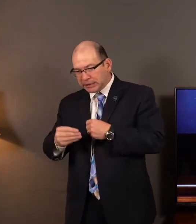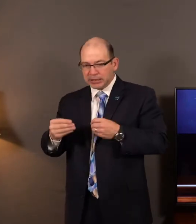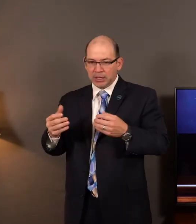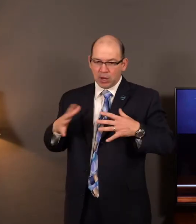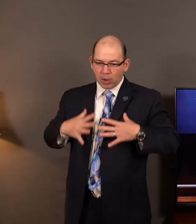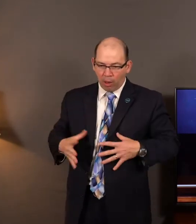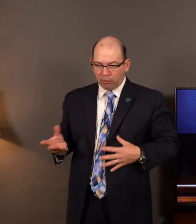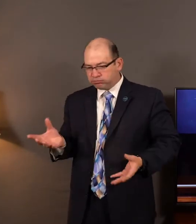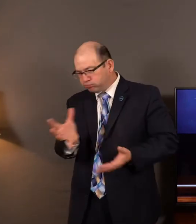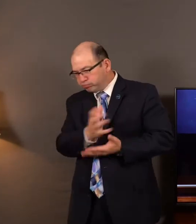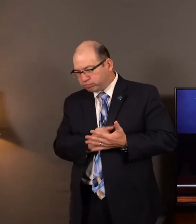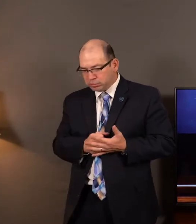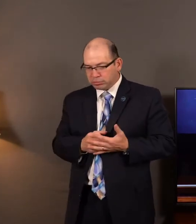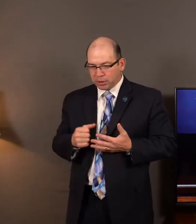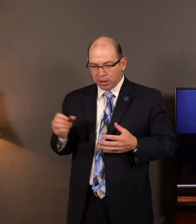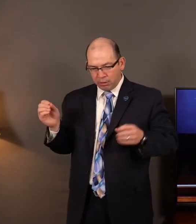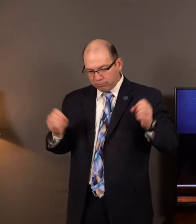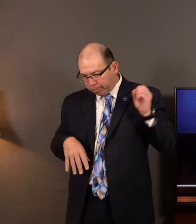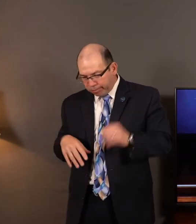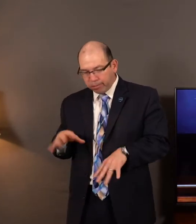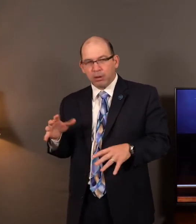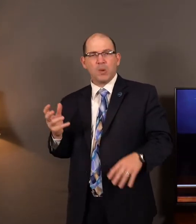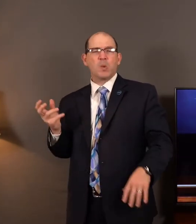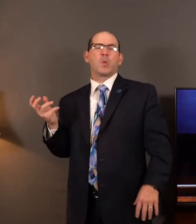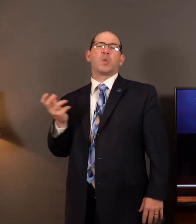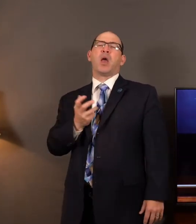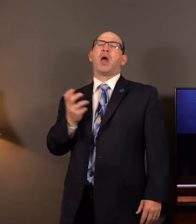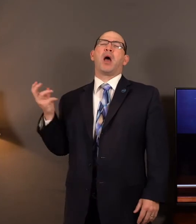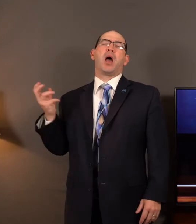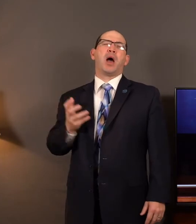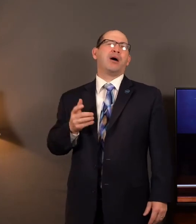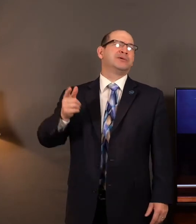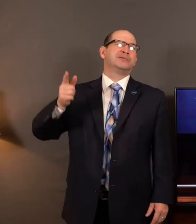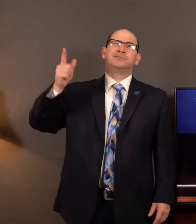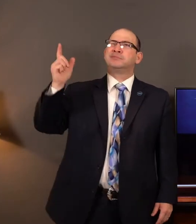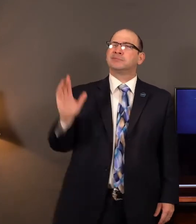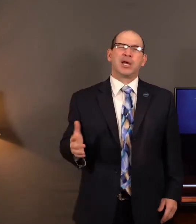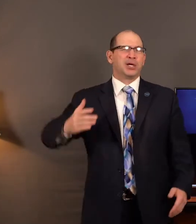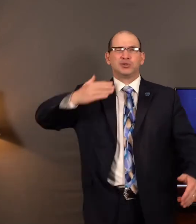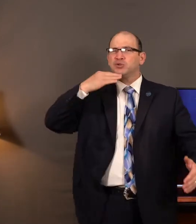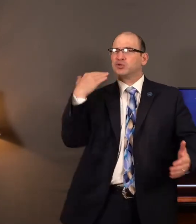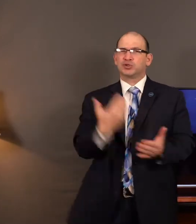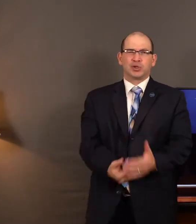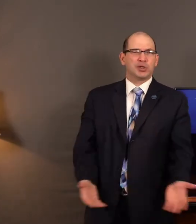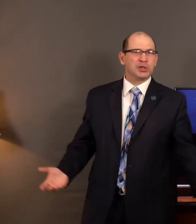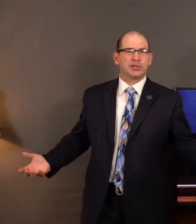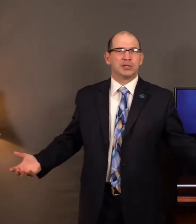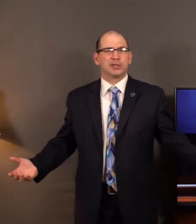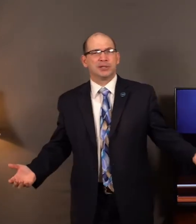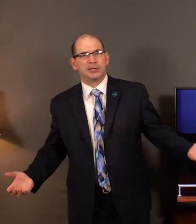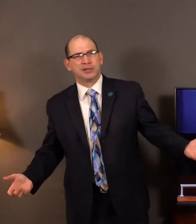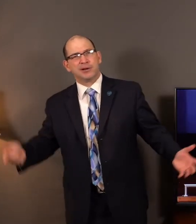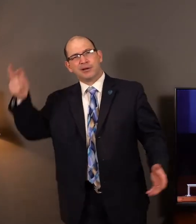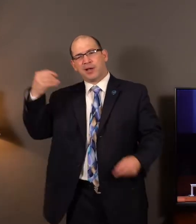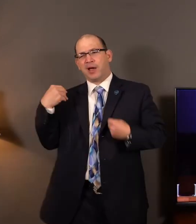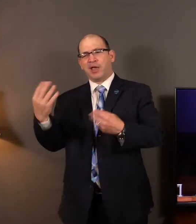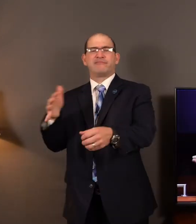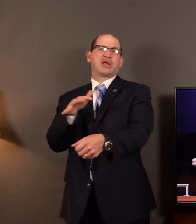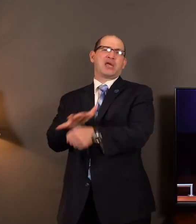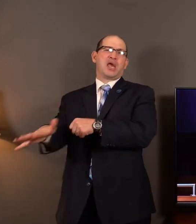hid it. Now we see that they are savoring the goodness of the Lord. Here was the Lord's provision and it was being savored